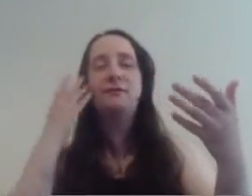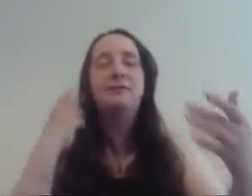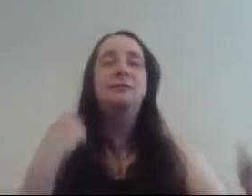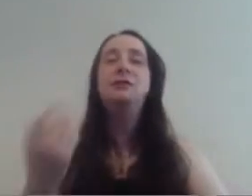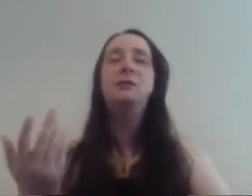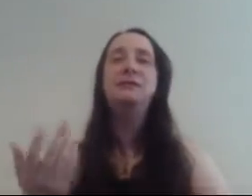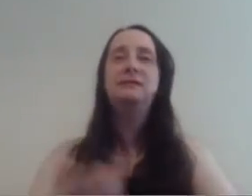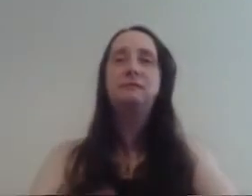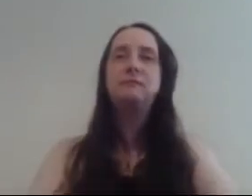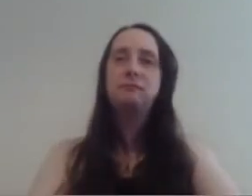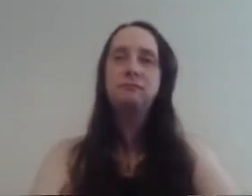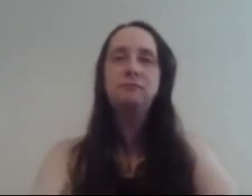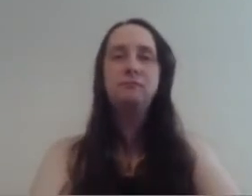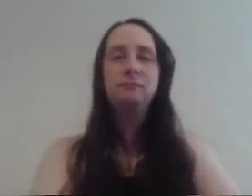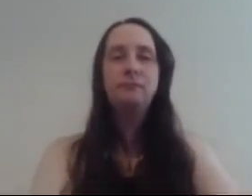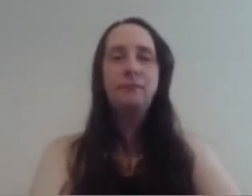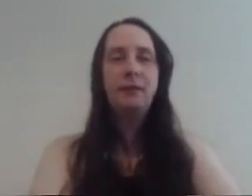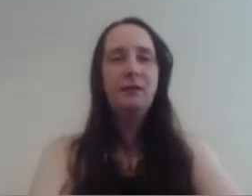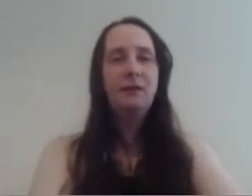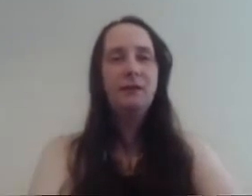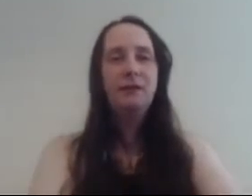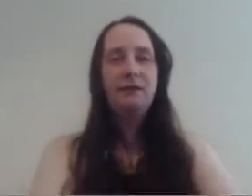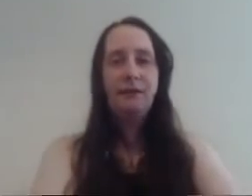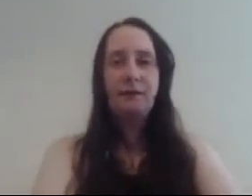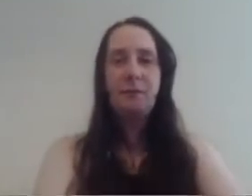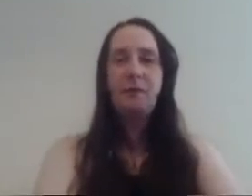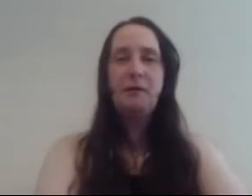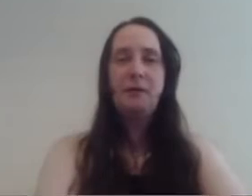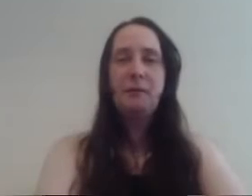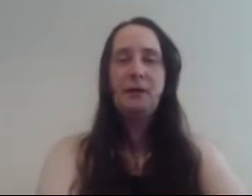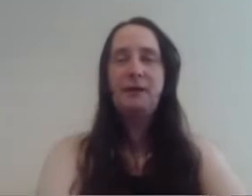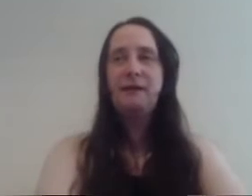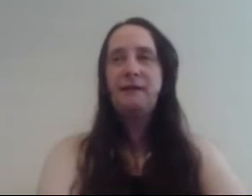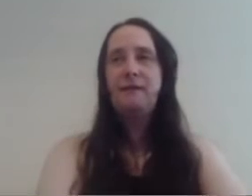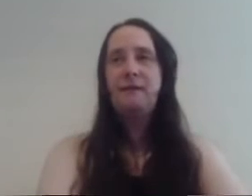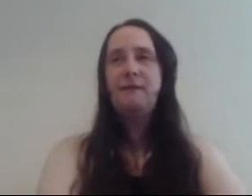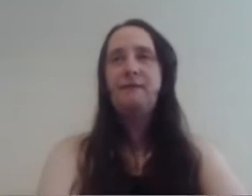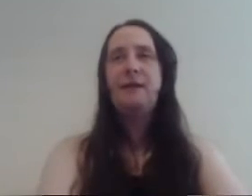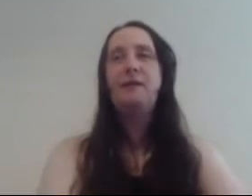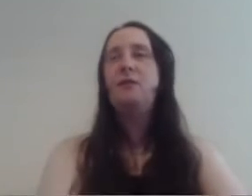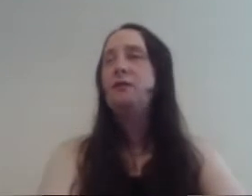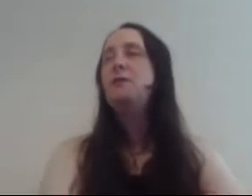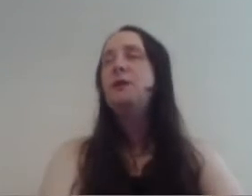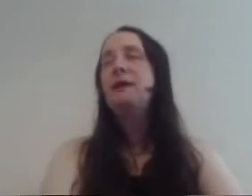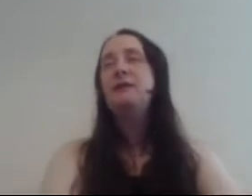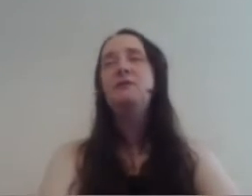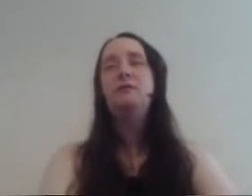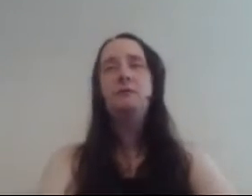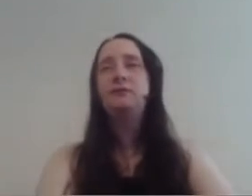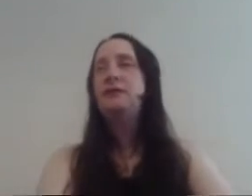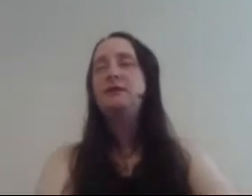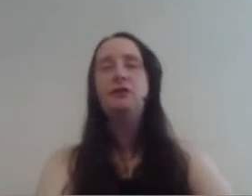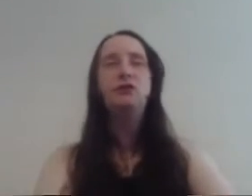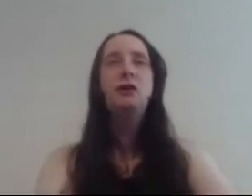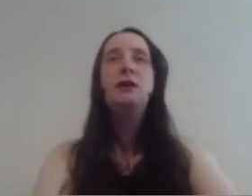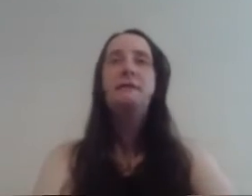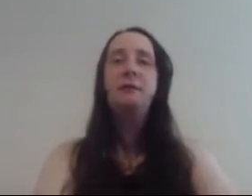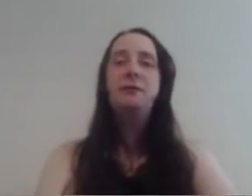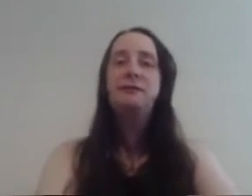like this then we had nine weeks